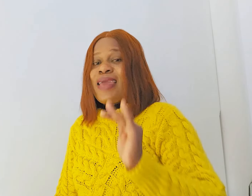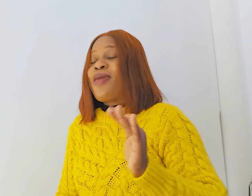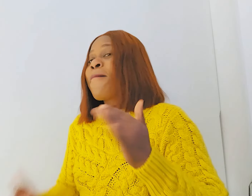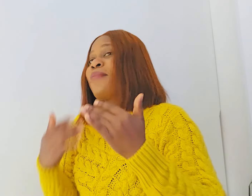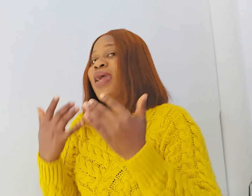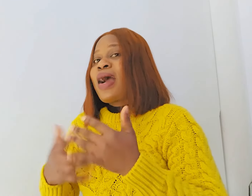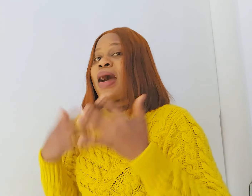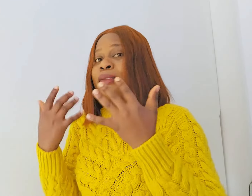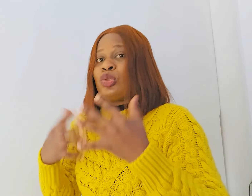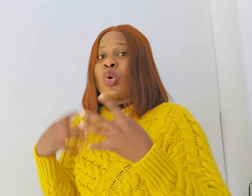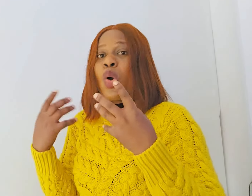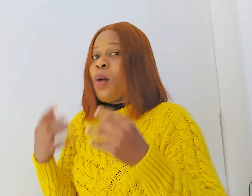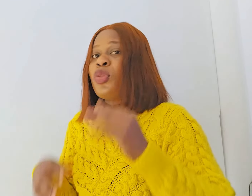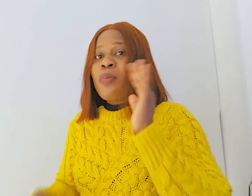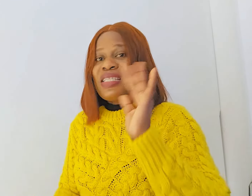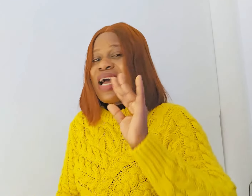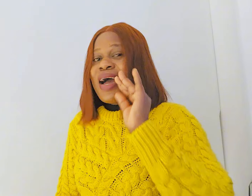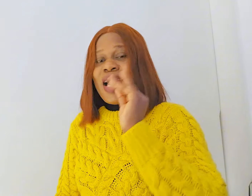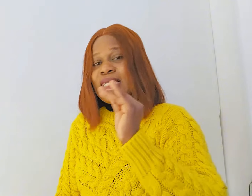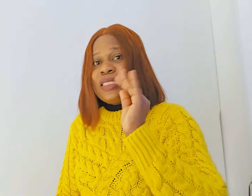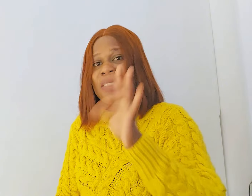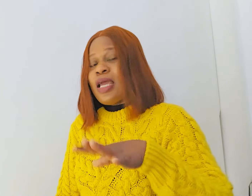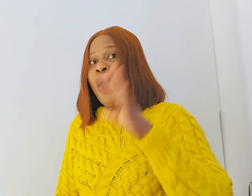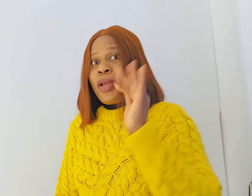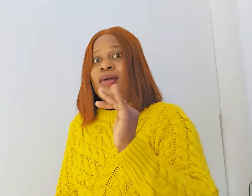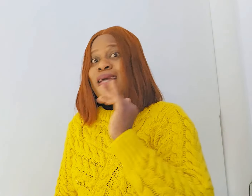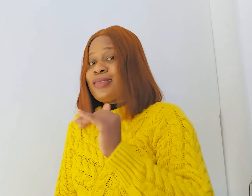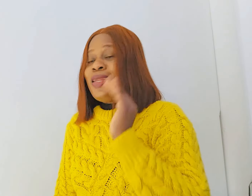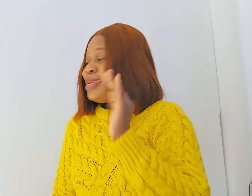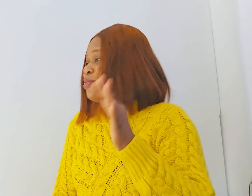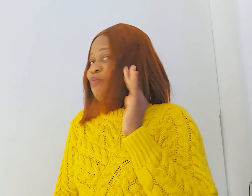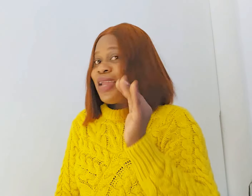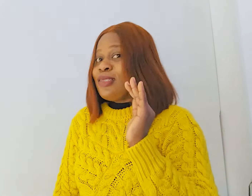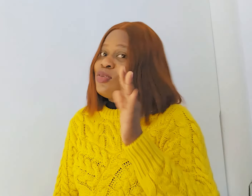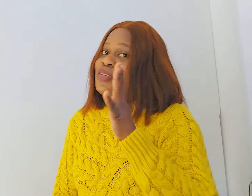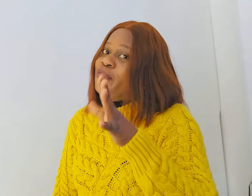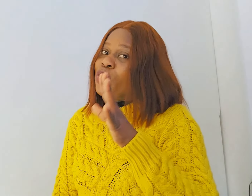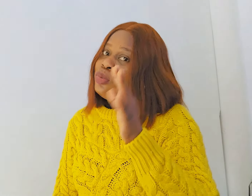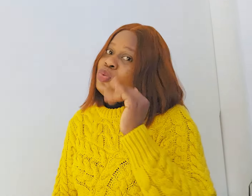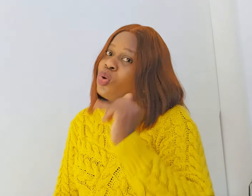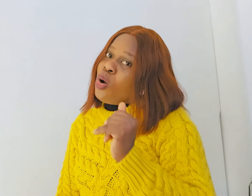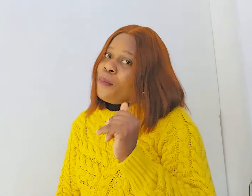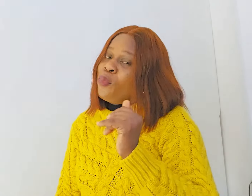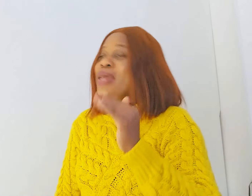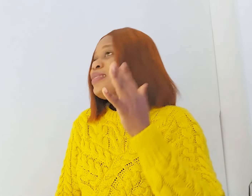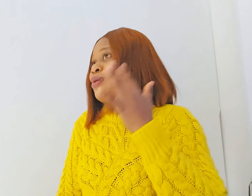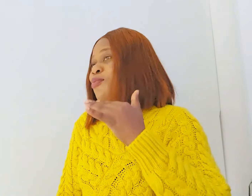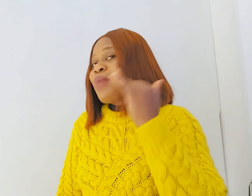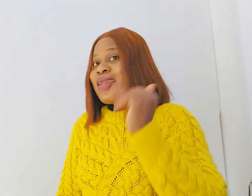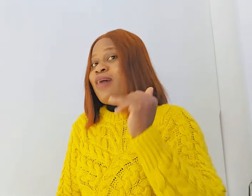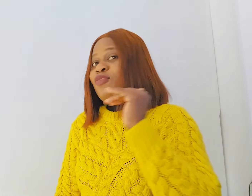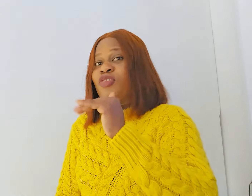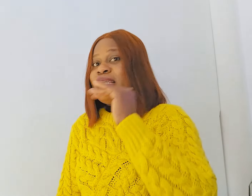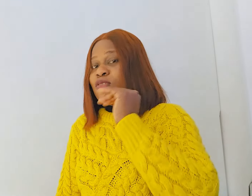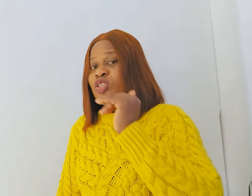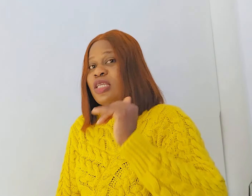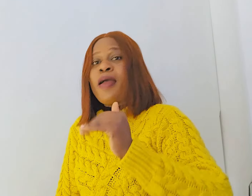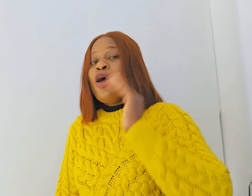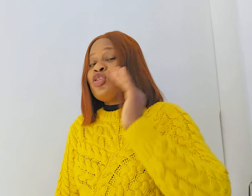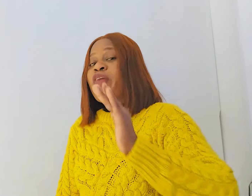it make her to come no matter how hard it is because there are some lady finding so difficult to come when the man have not really touched them so if